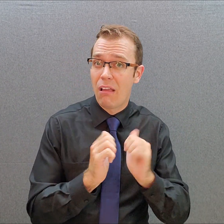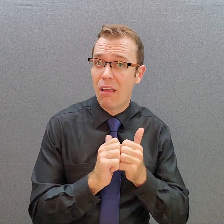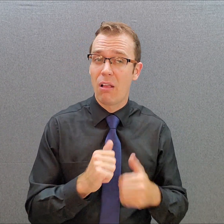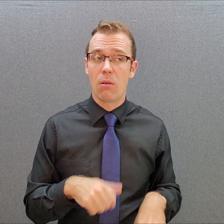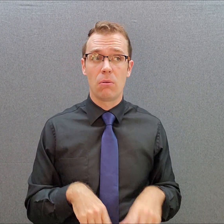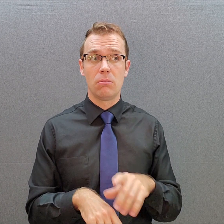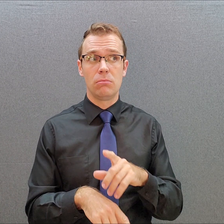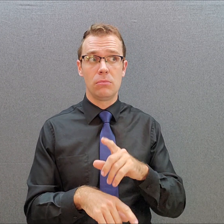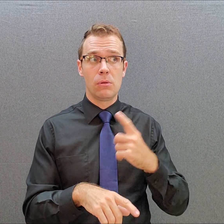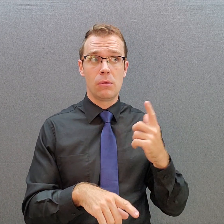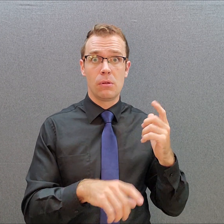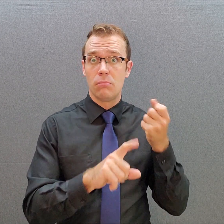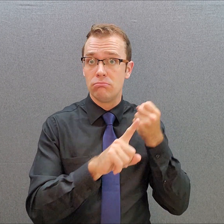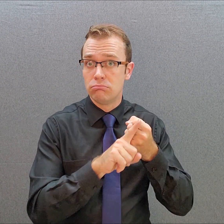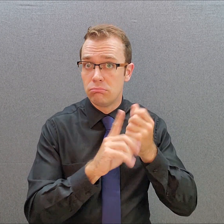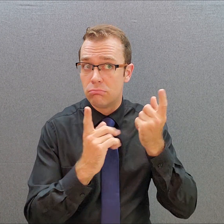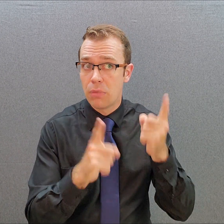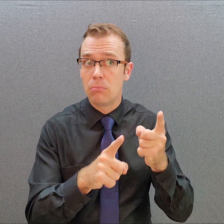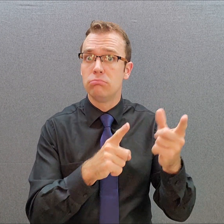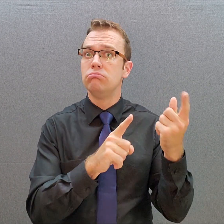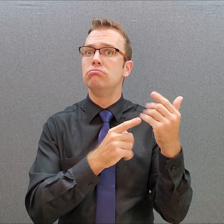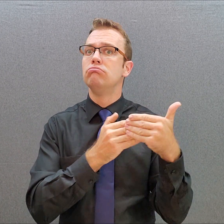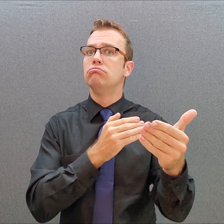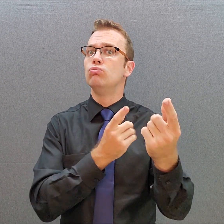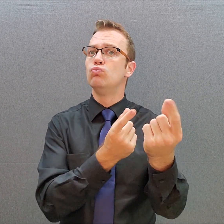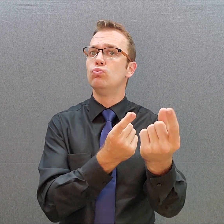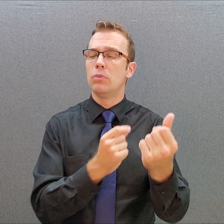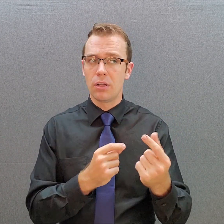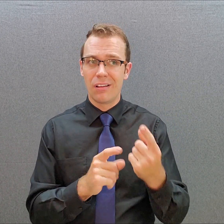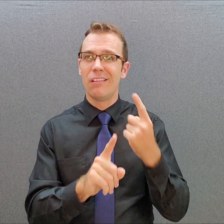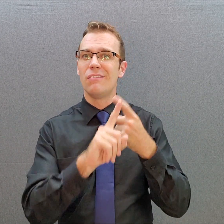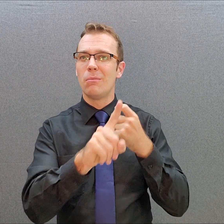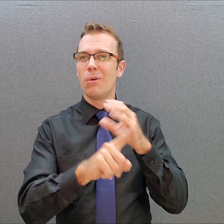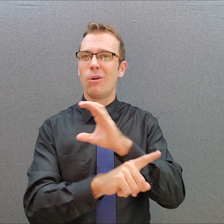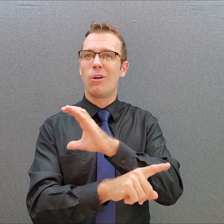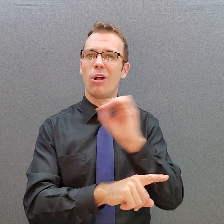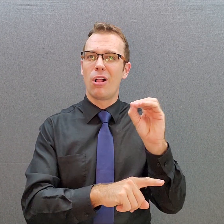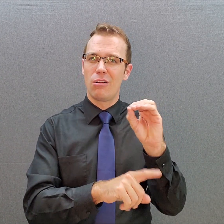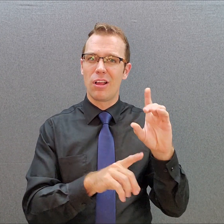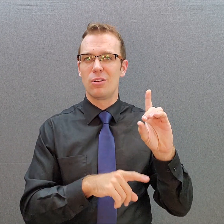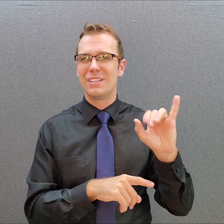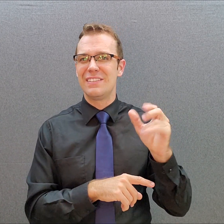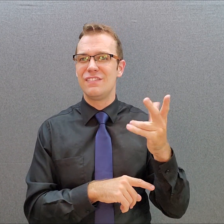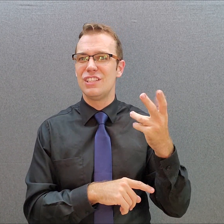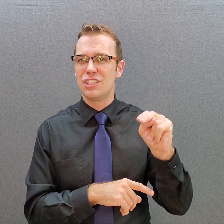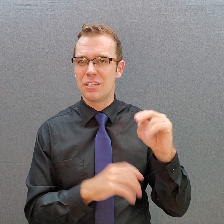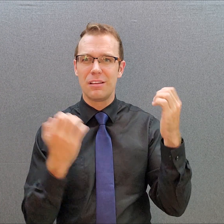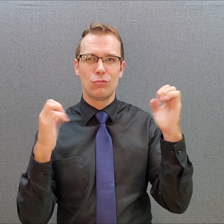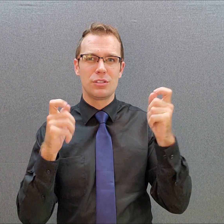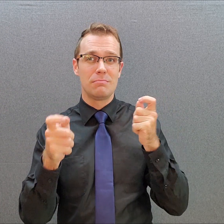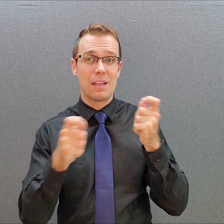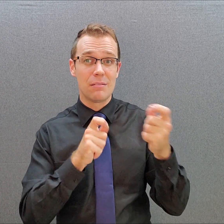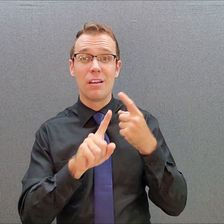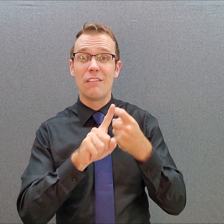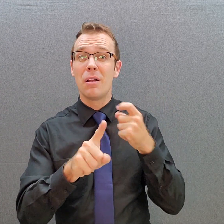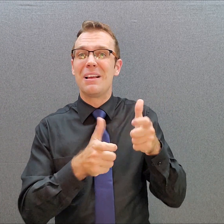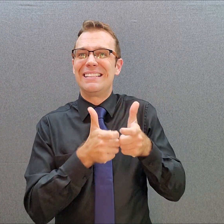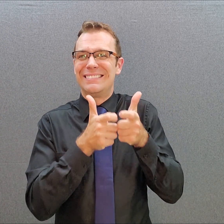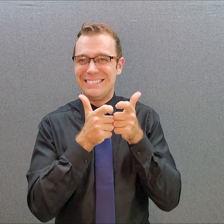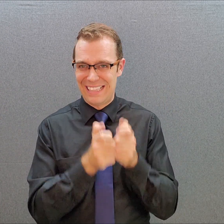response, and partner information direct from the Colorado Division of Emergency Management via SMS